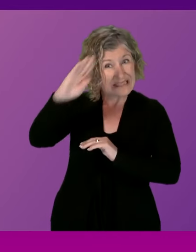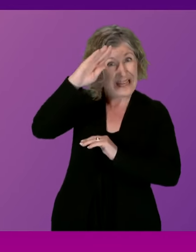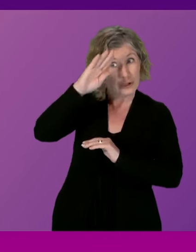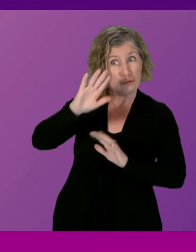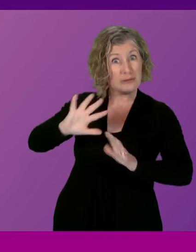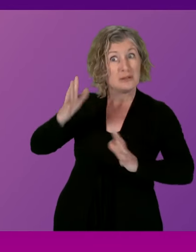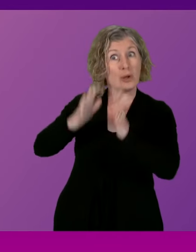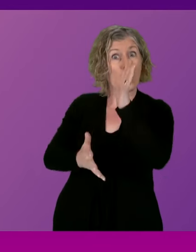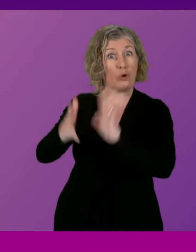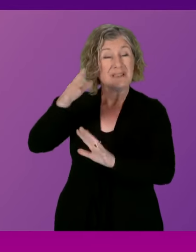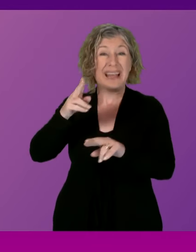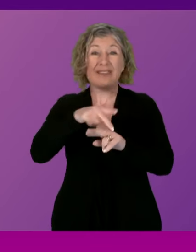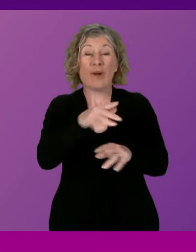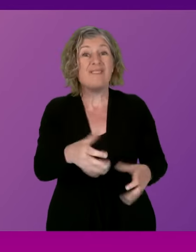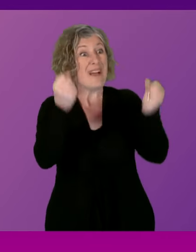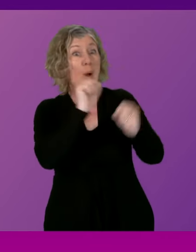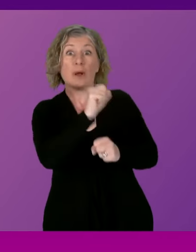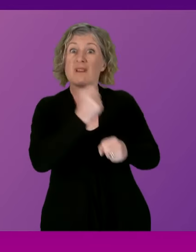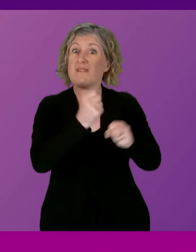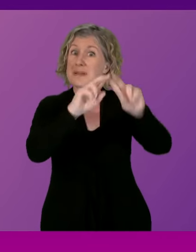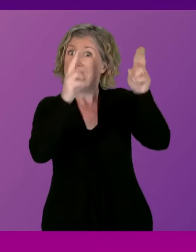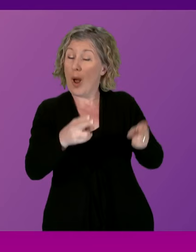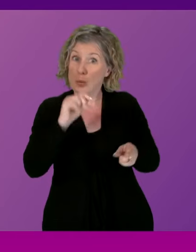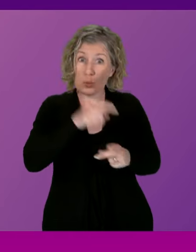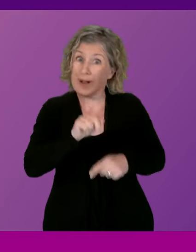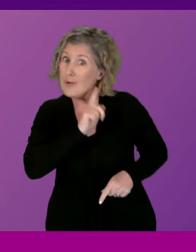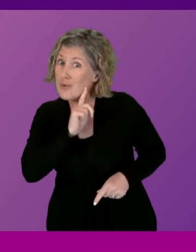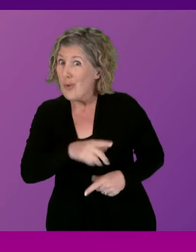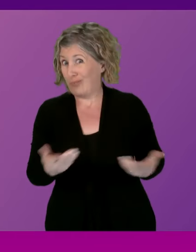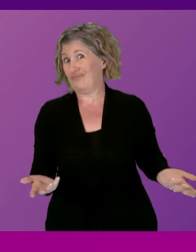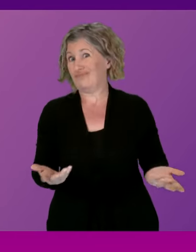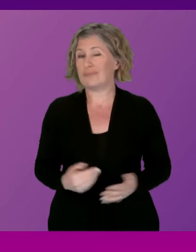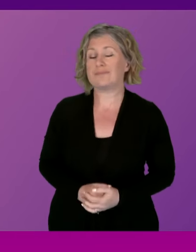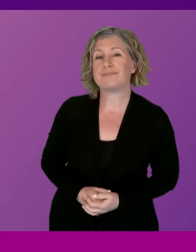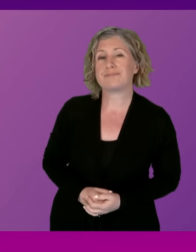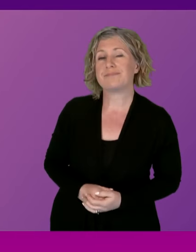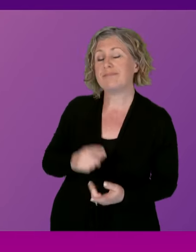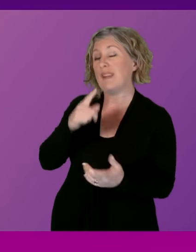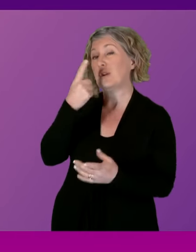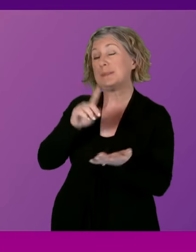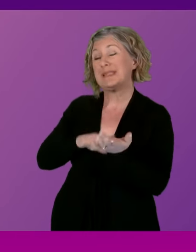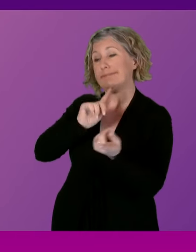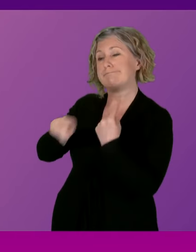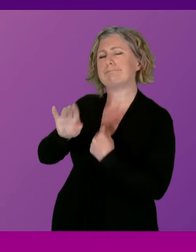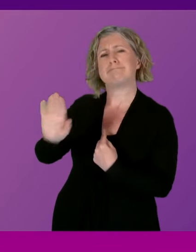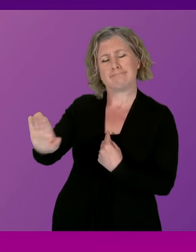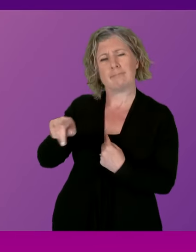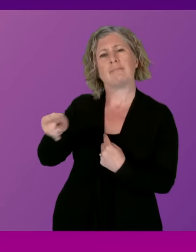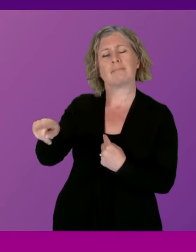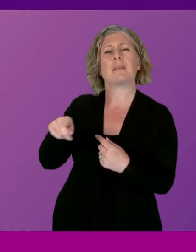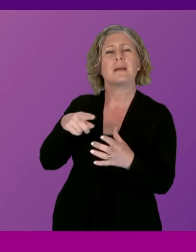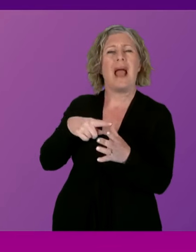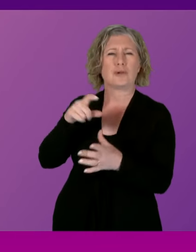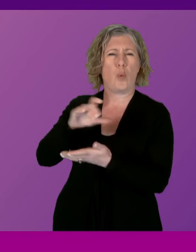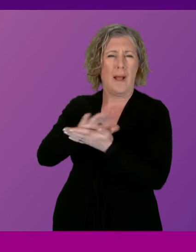found in the ceiling of Butte House? First Minister. Can I say to Alex Cole-Hamilton, of